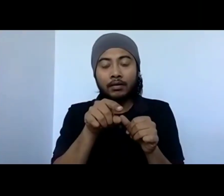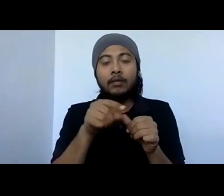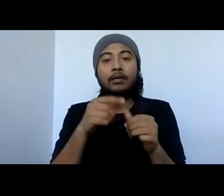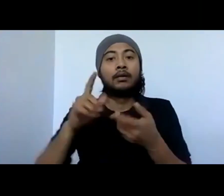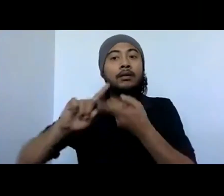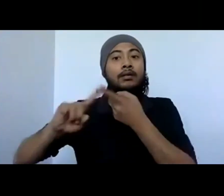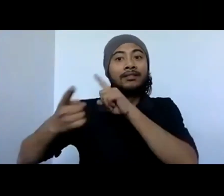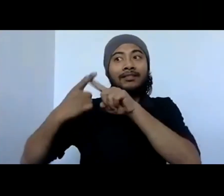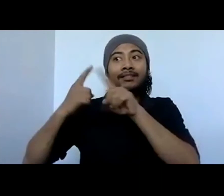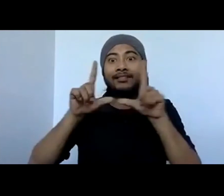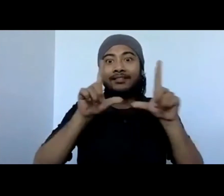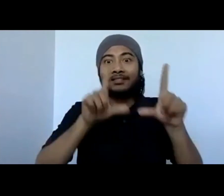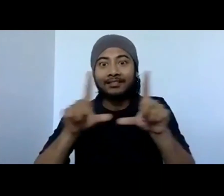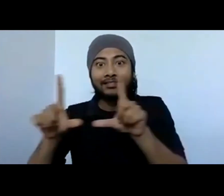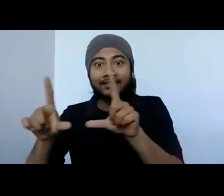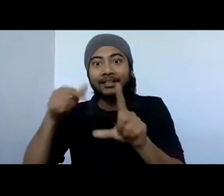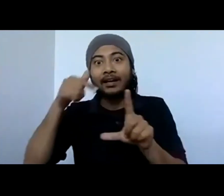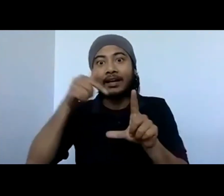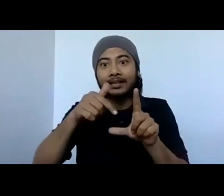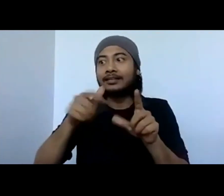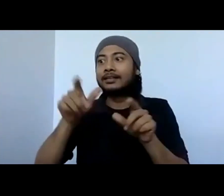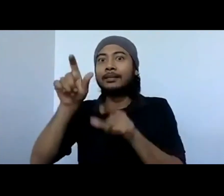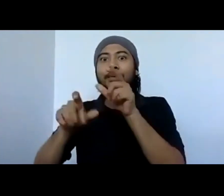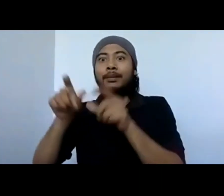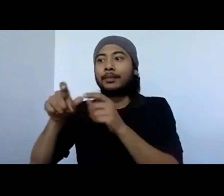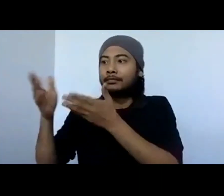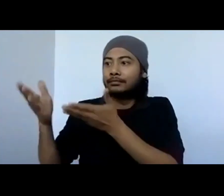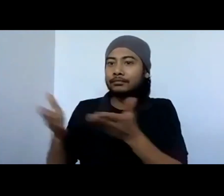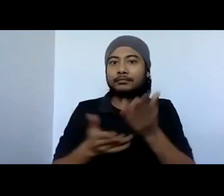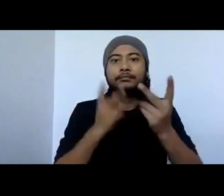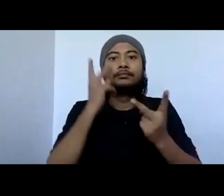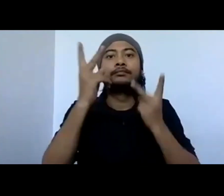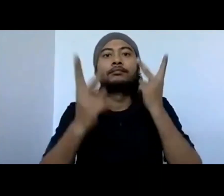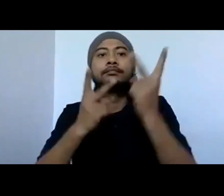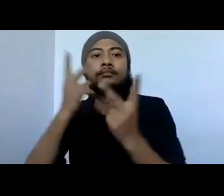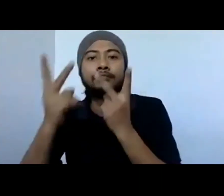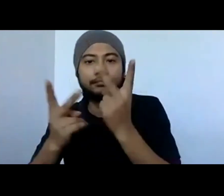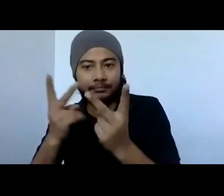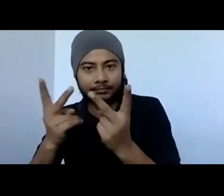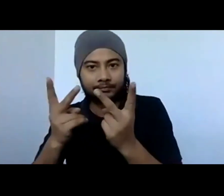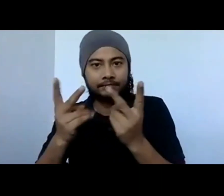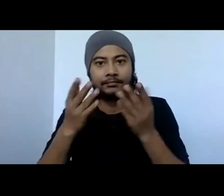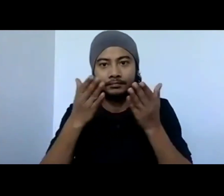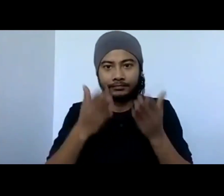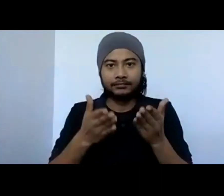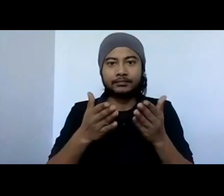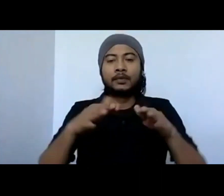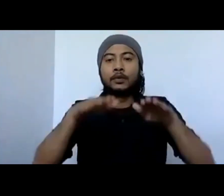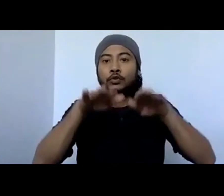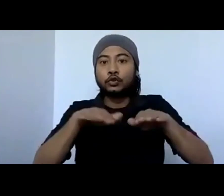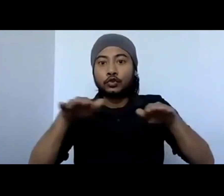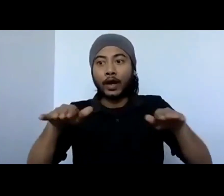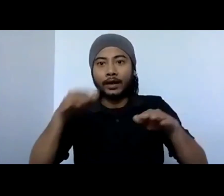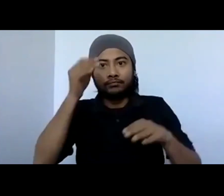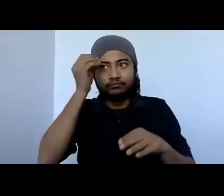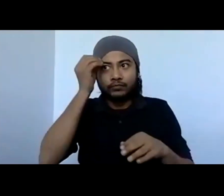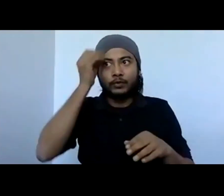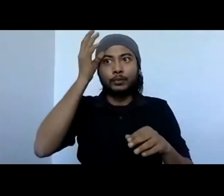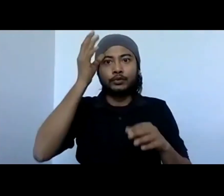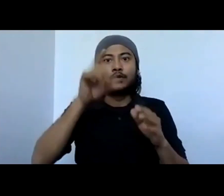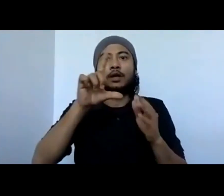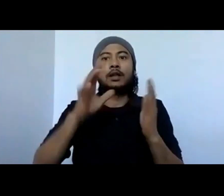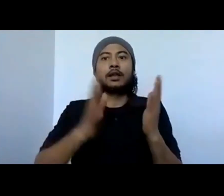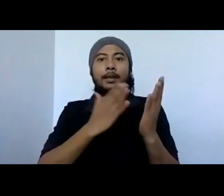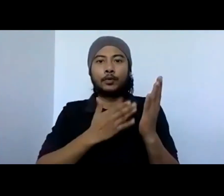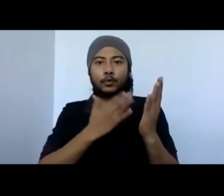workshops for children and adults. To her space, Marigold Creative, a child enrichment library and creative space. She has conducted